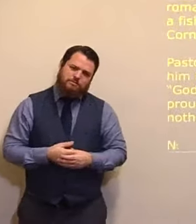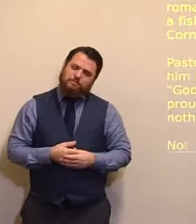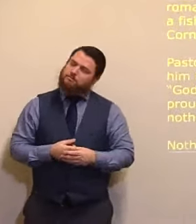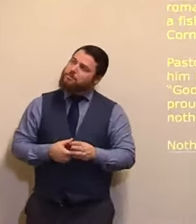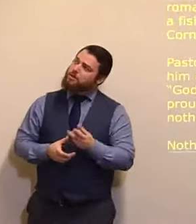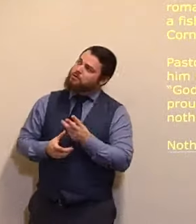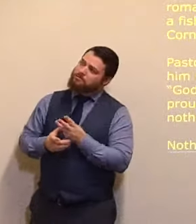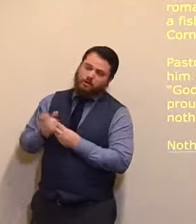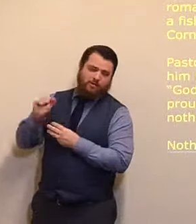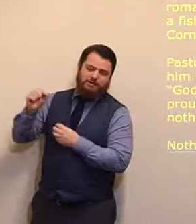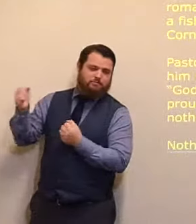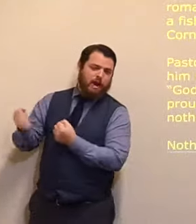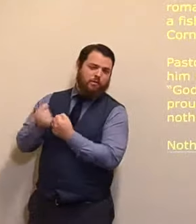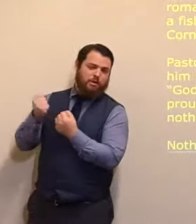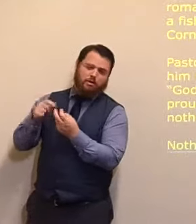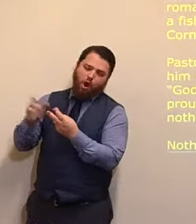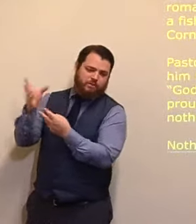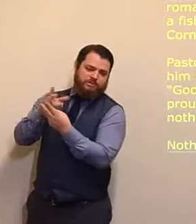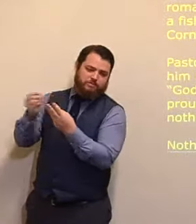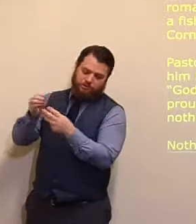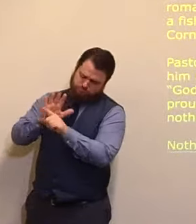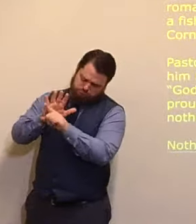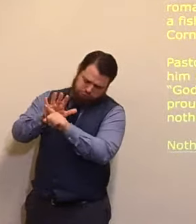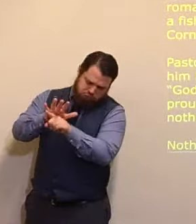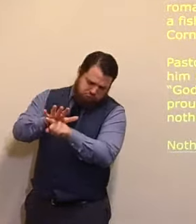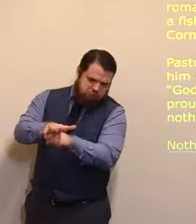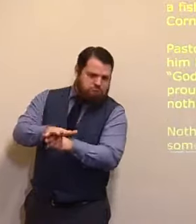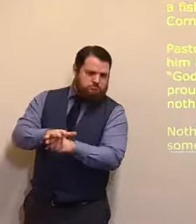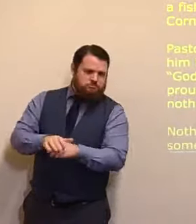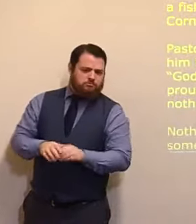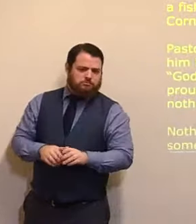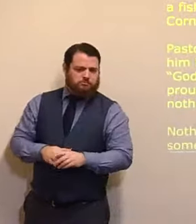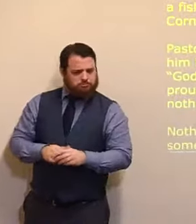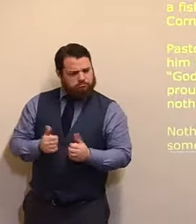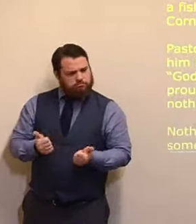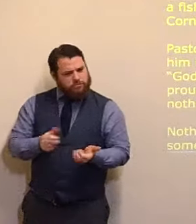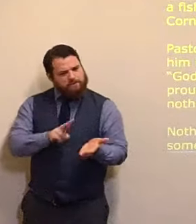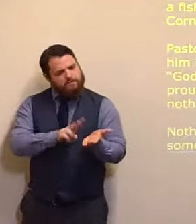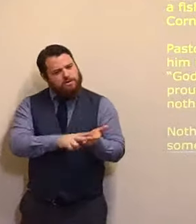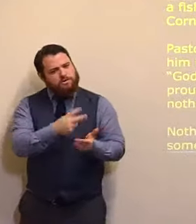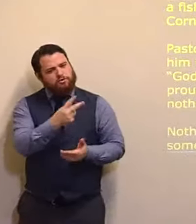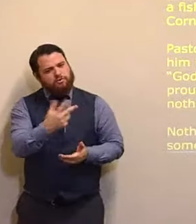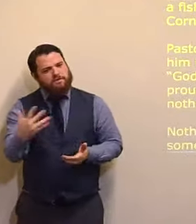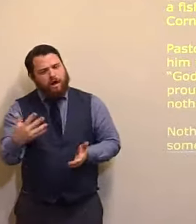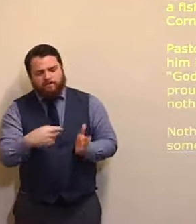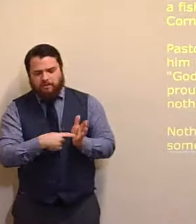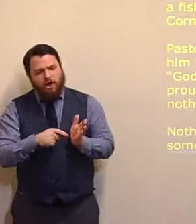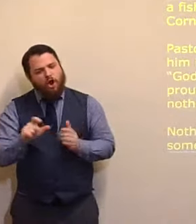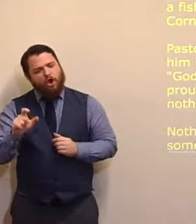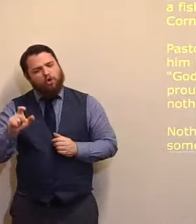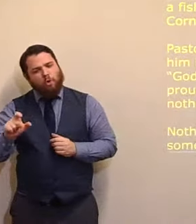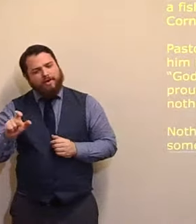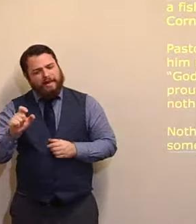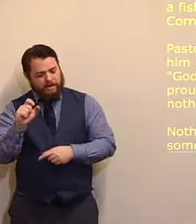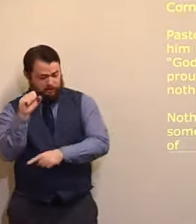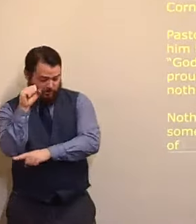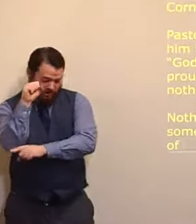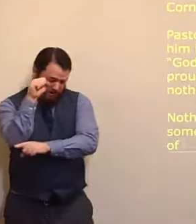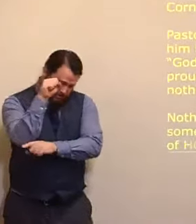of the Holy Spirit. And in verse 25, you can see that, Cornelius, spread down at his feet, and worship him.